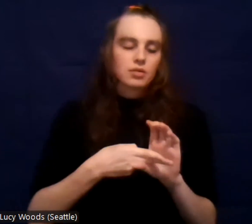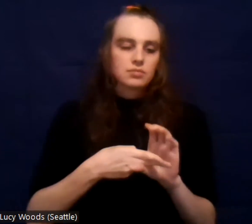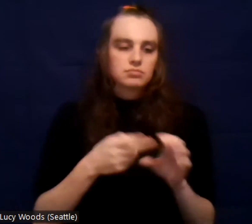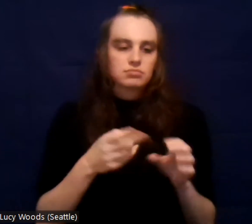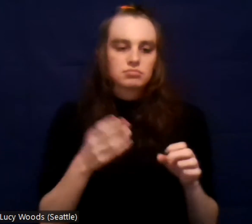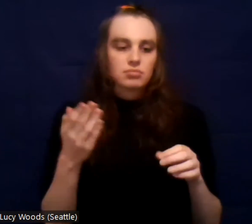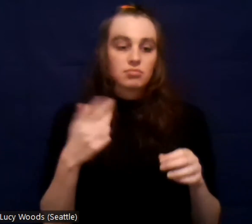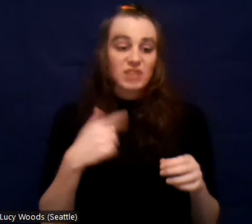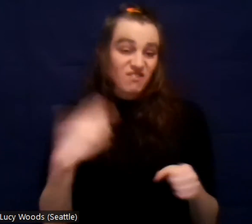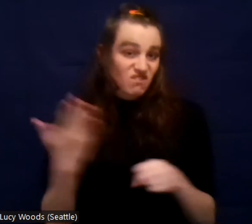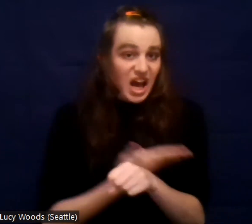cycle of